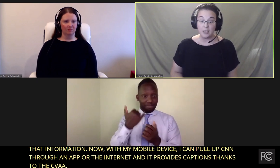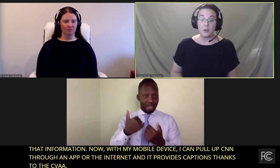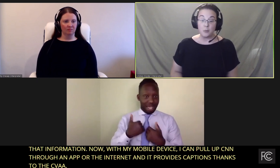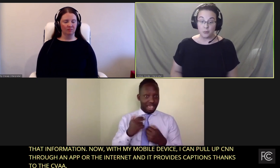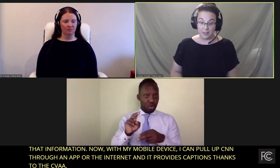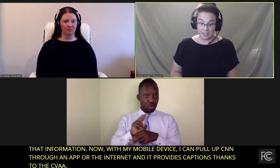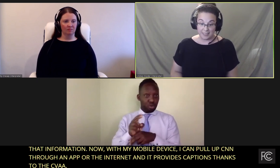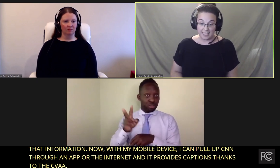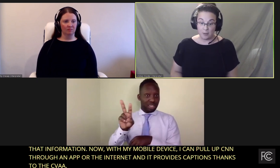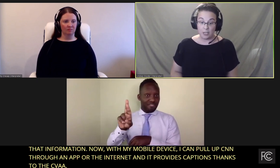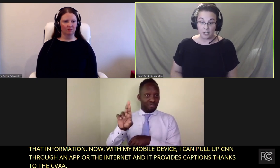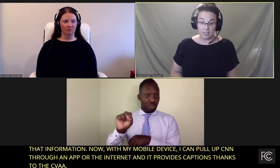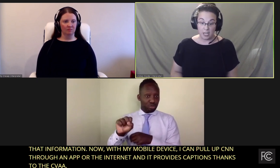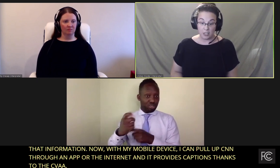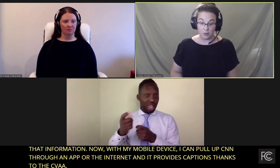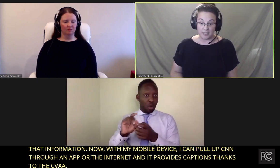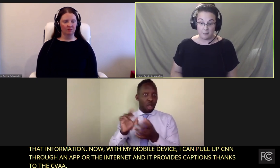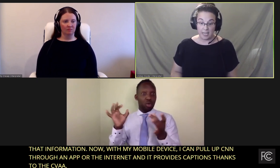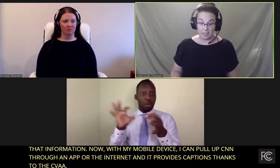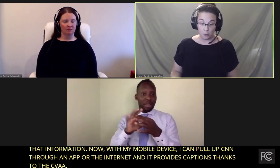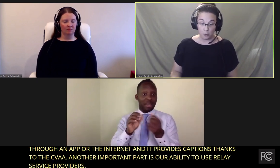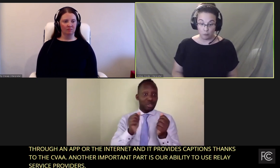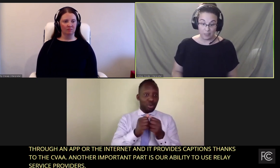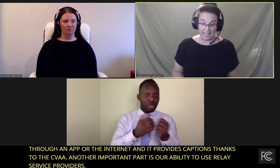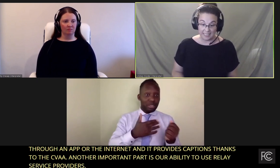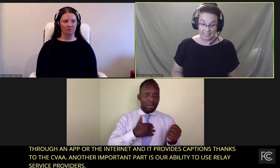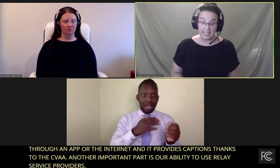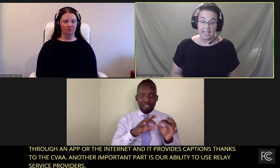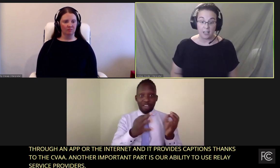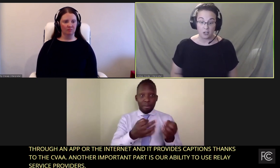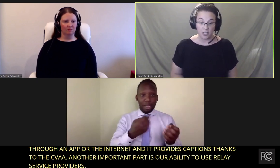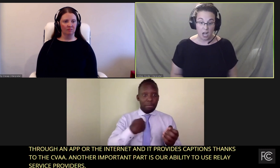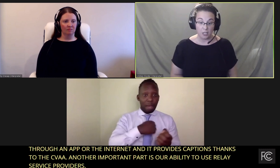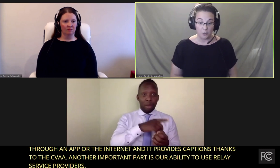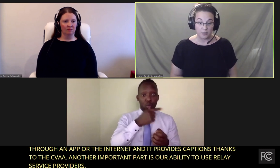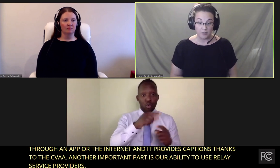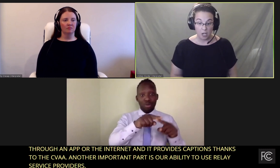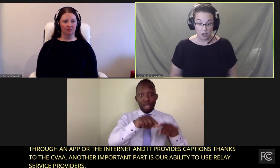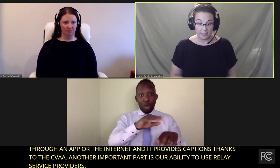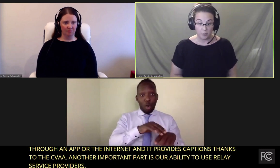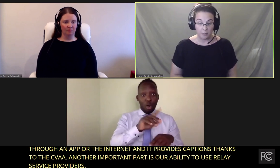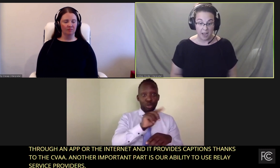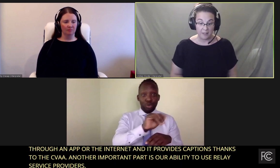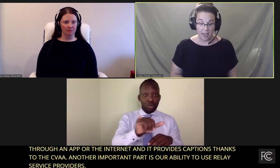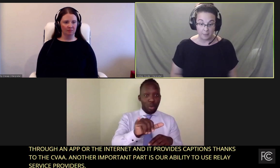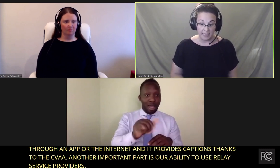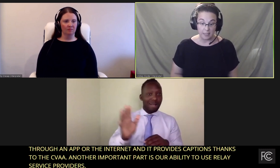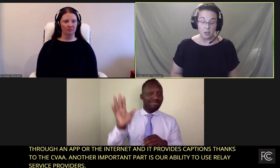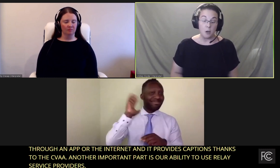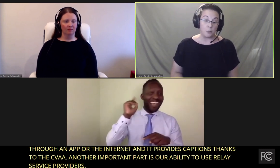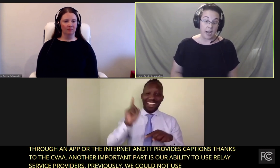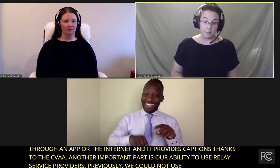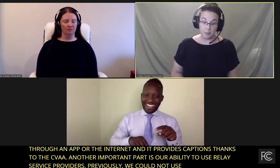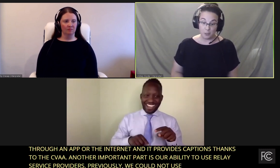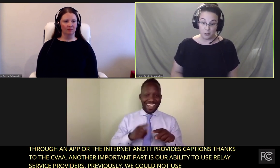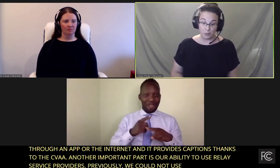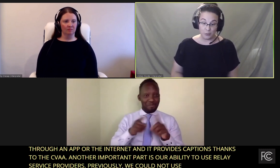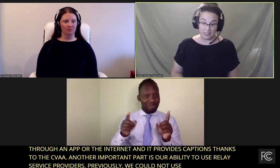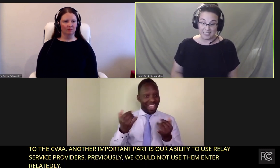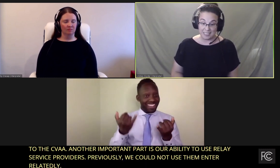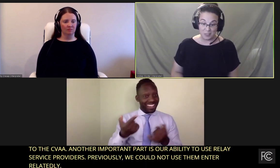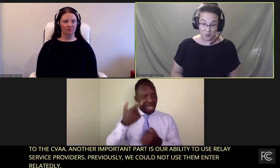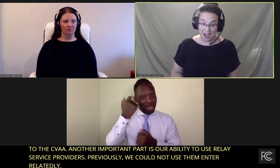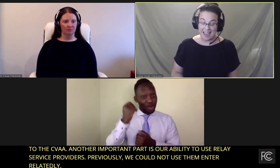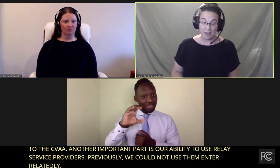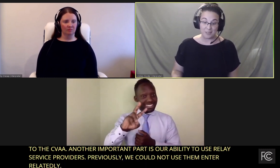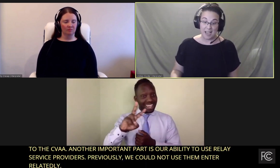used. Previously, we could not use them interrelatedly. I could not use VRS with my family. Perhaps members who